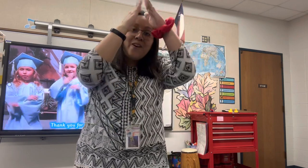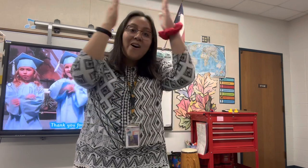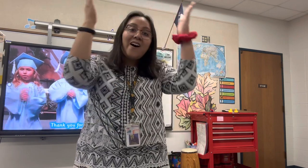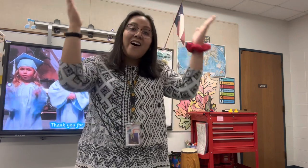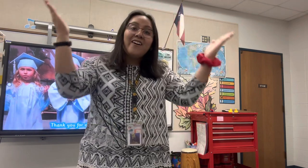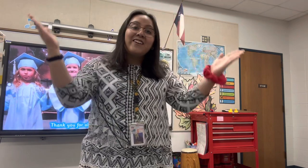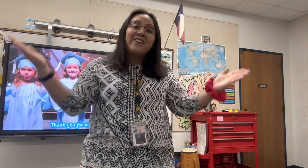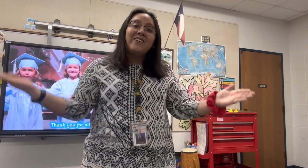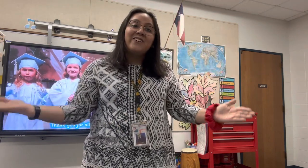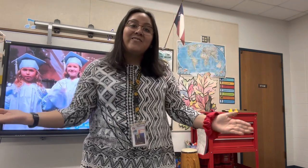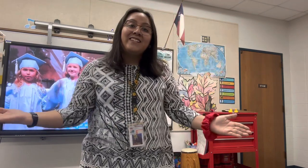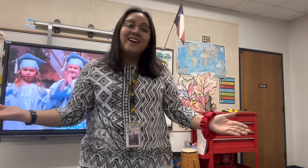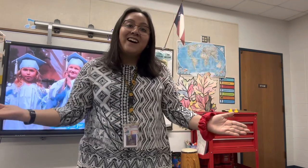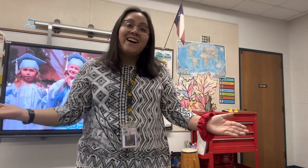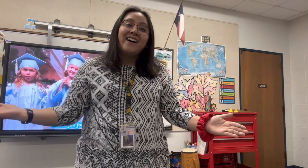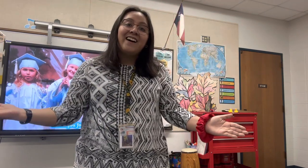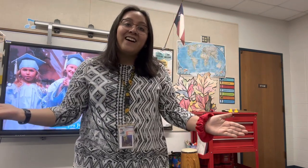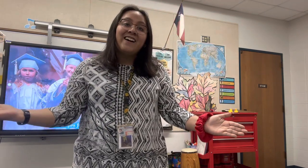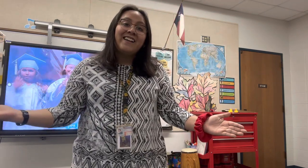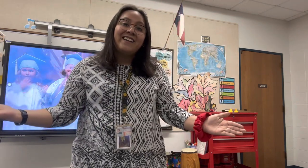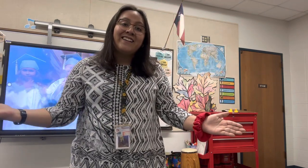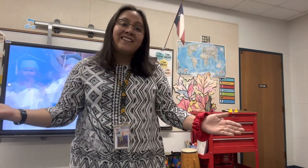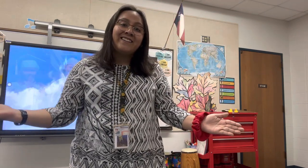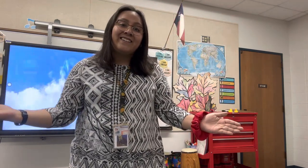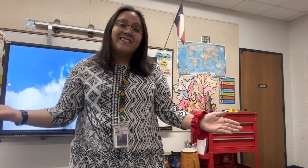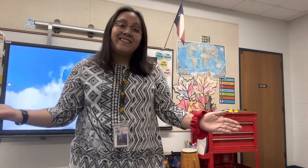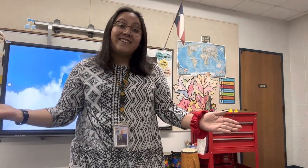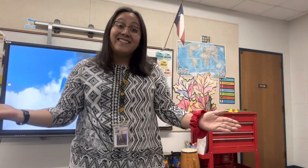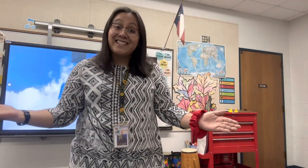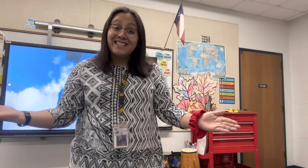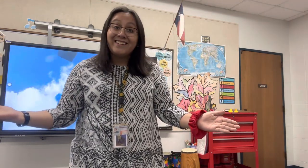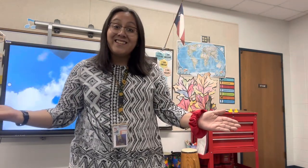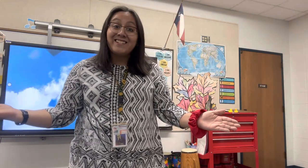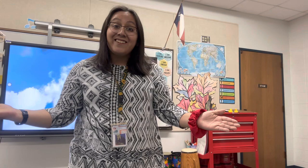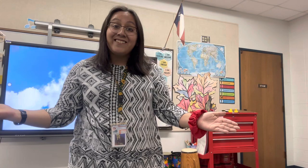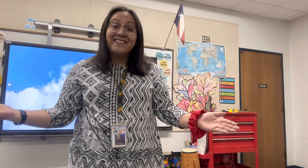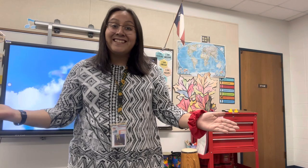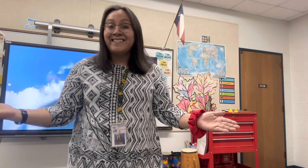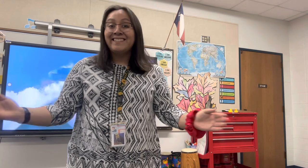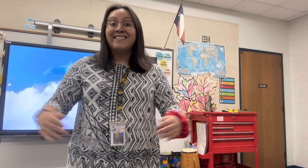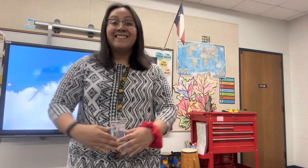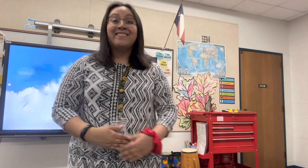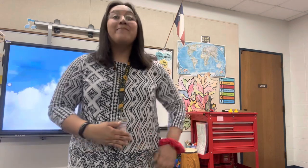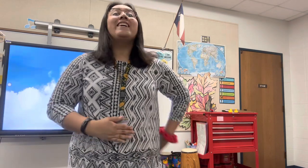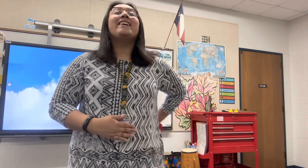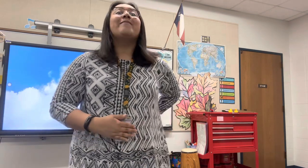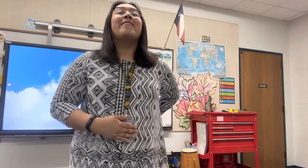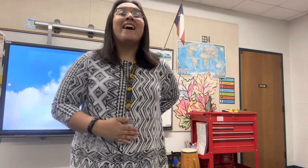all you've done That's the end of this song? Big bow